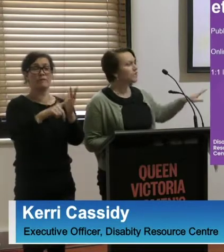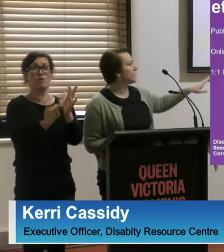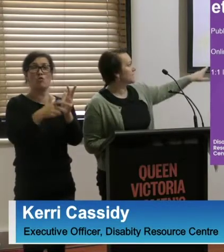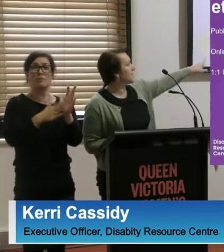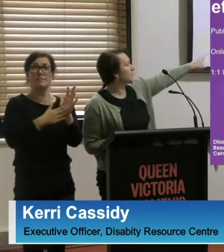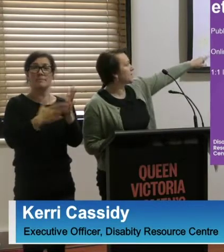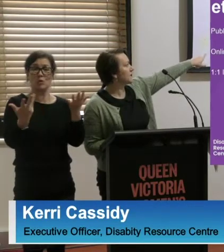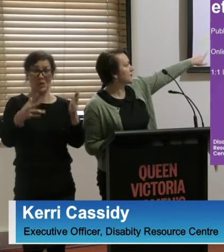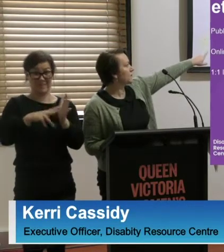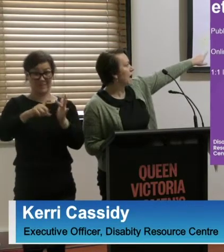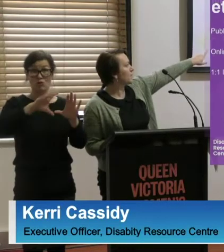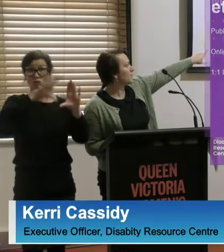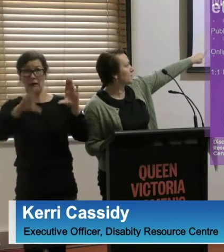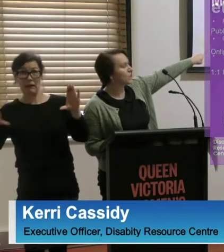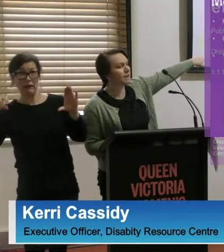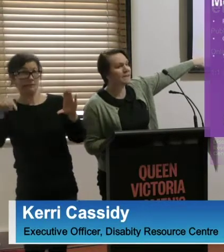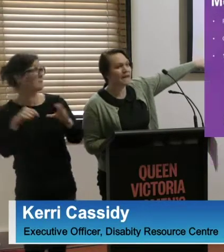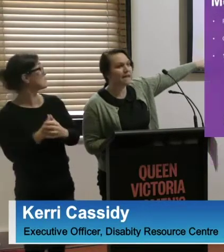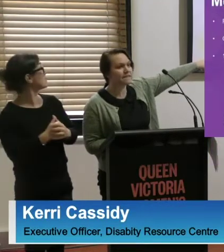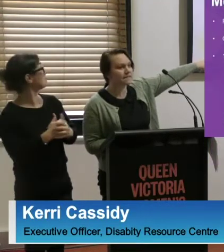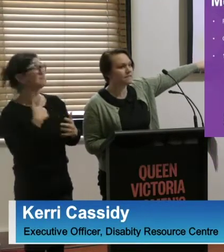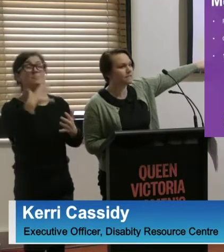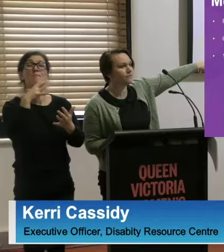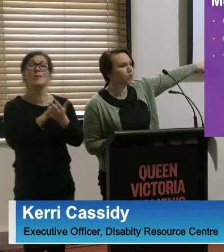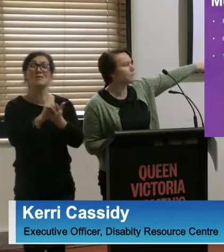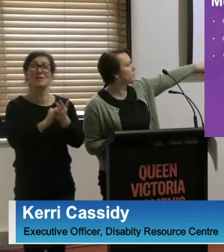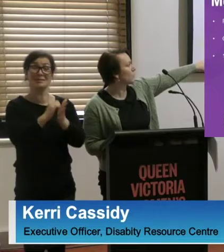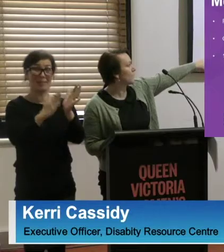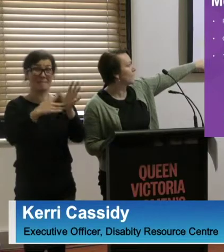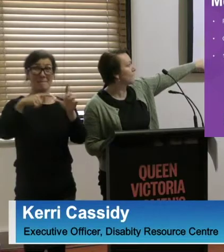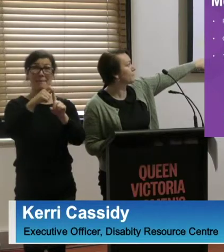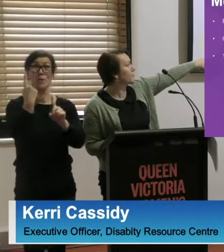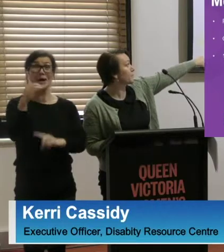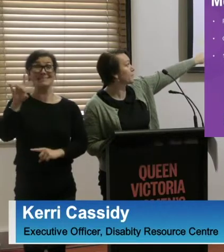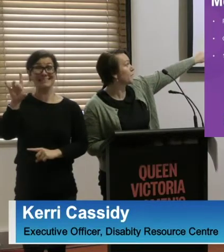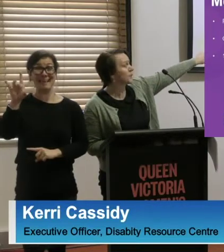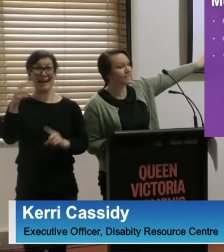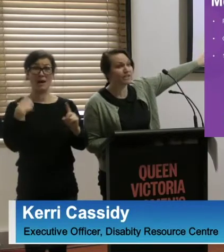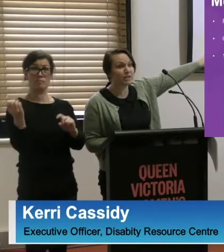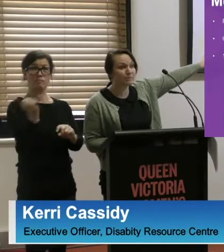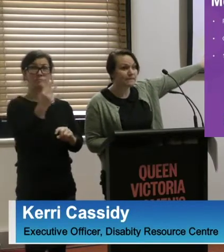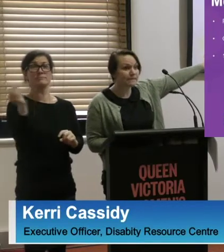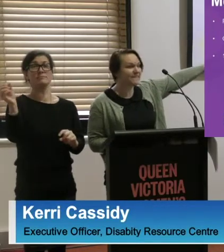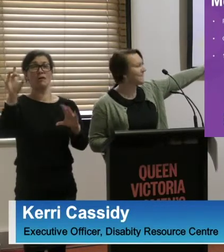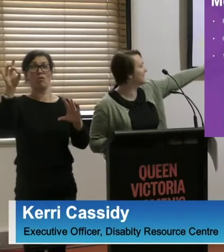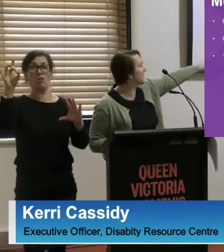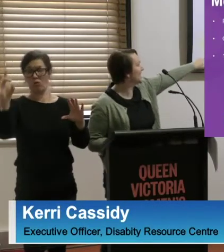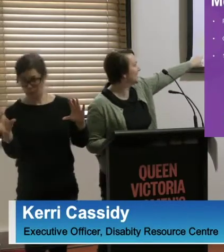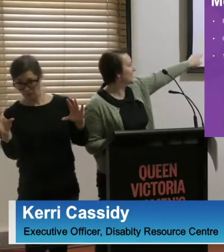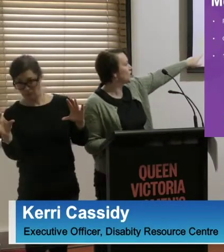apologise. If you can see the map, one of my stars has fallen from where we had a forum. were actually in Shepperton.